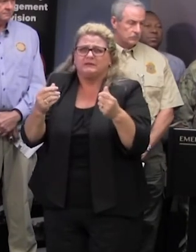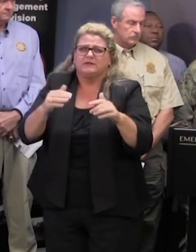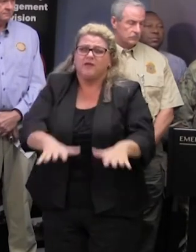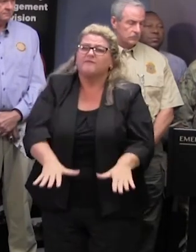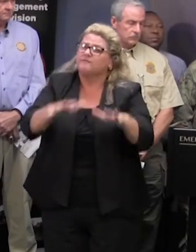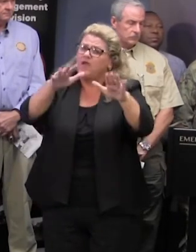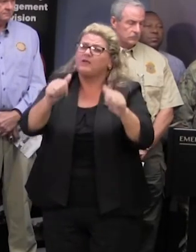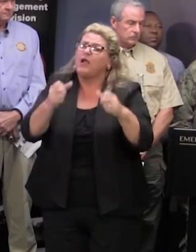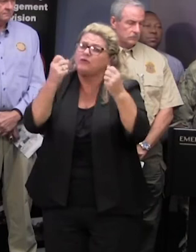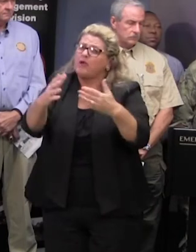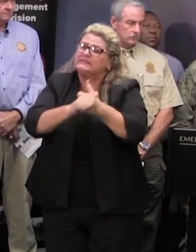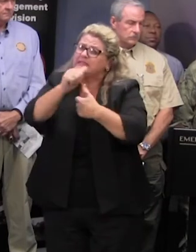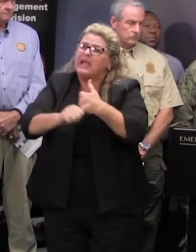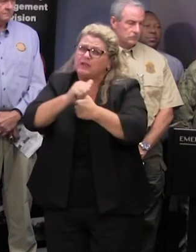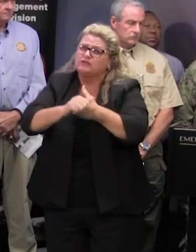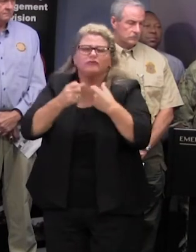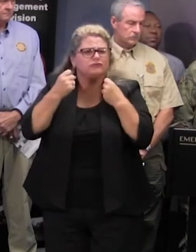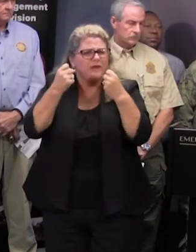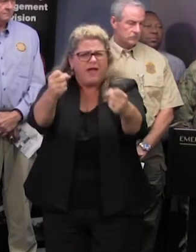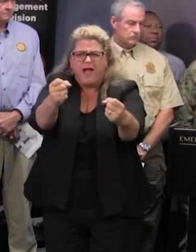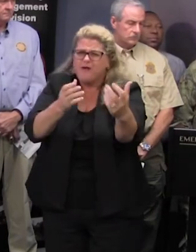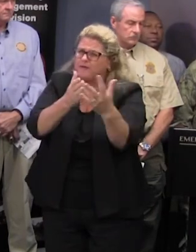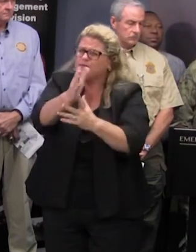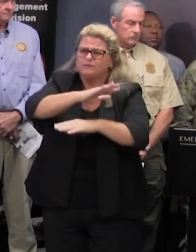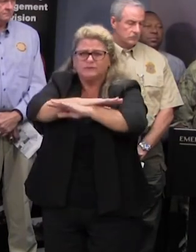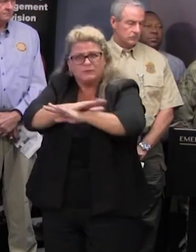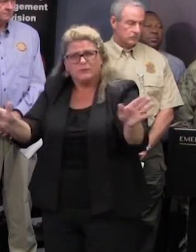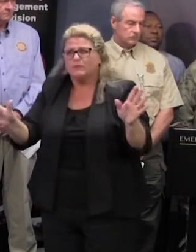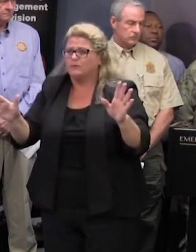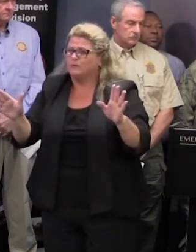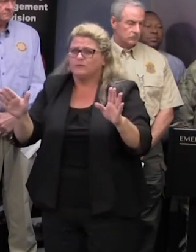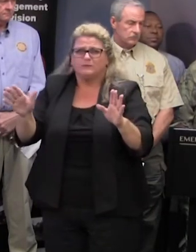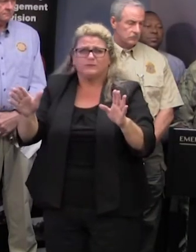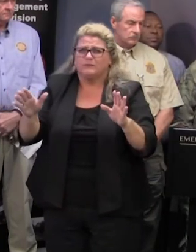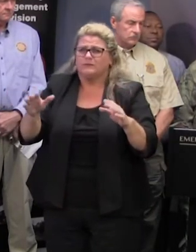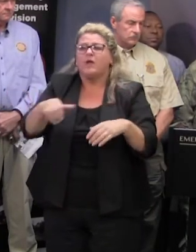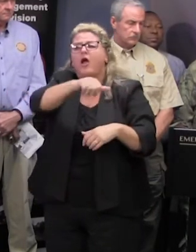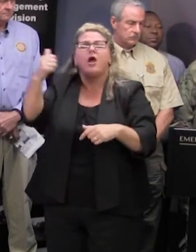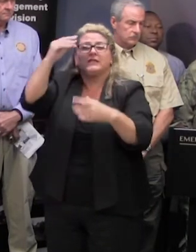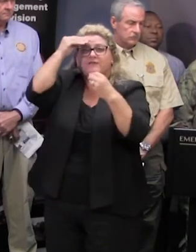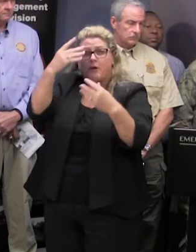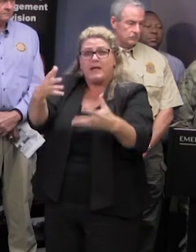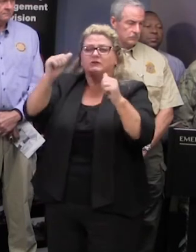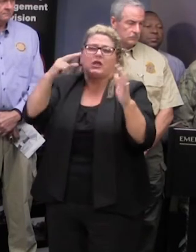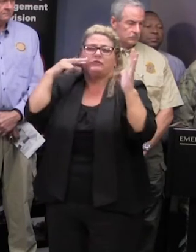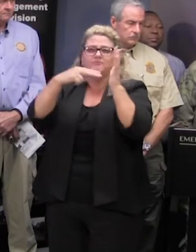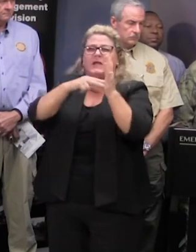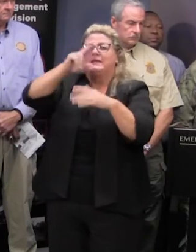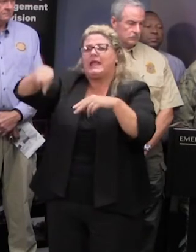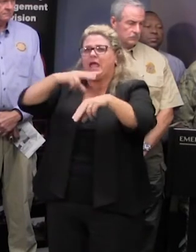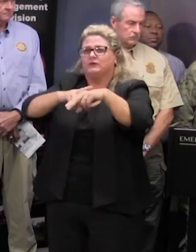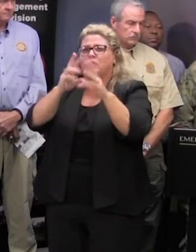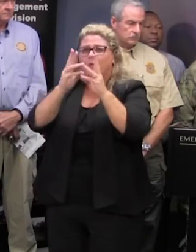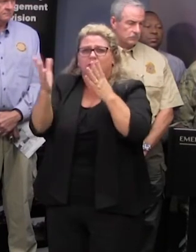dangerous conditions please don't drive through flooded roadways additional information on river flood stages can be found at the national weather